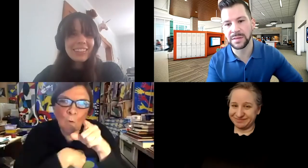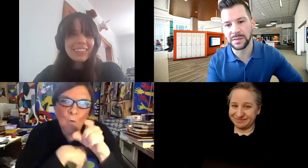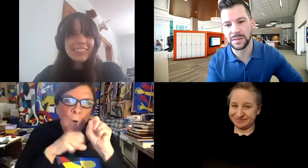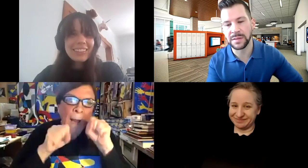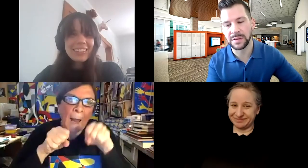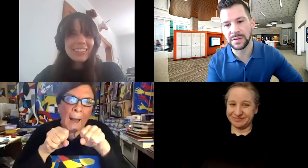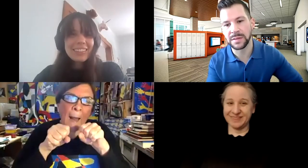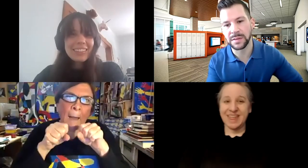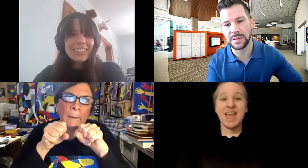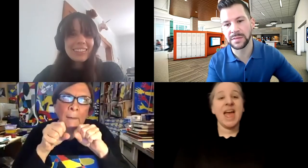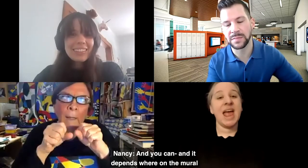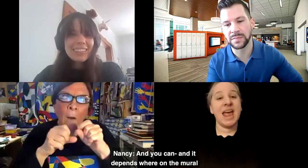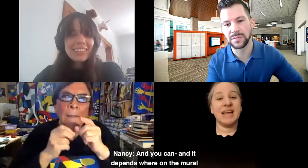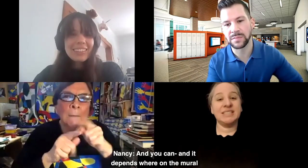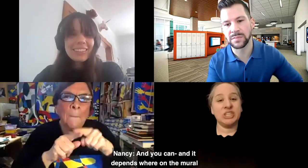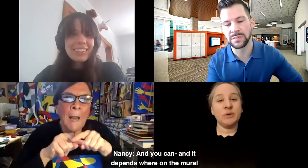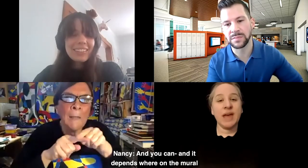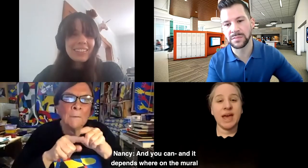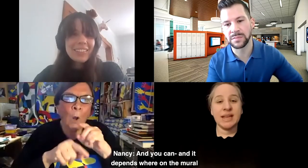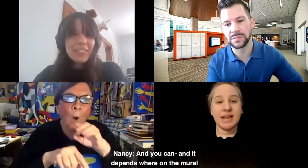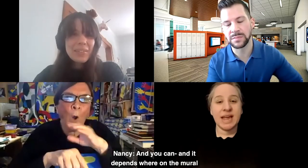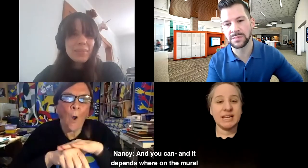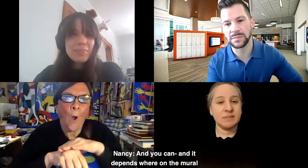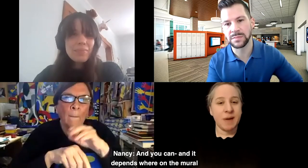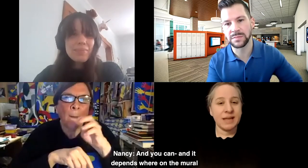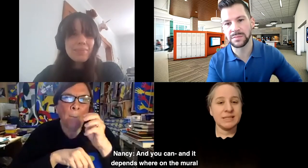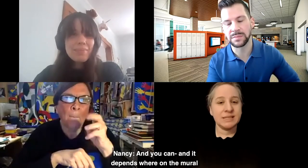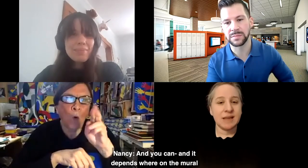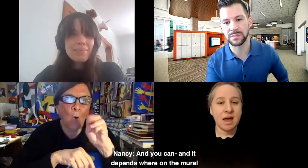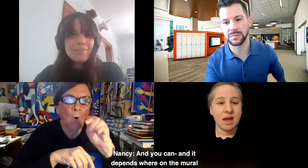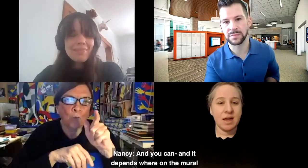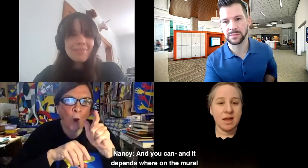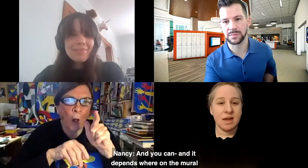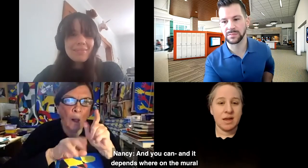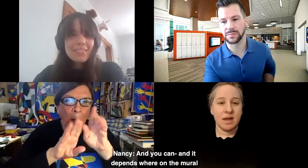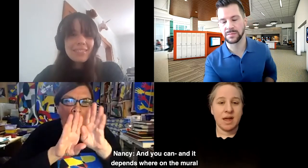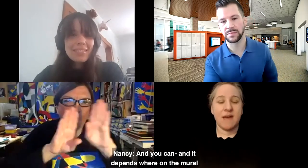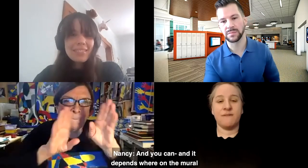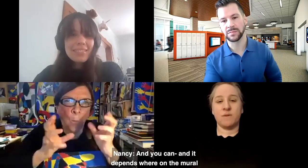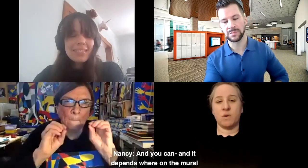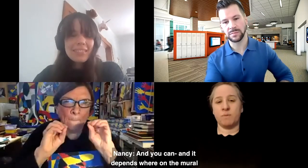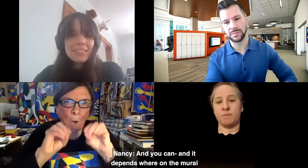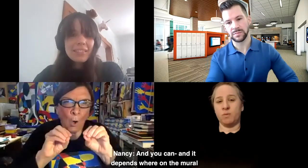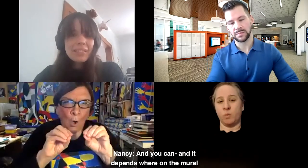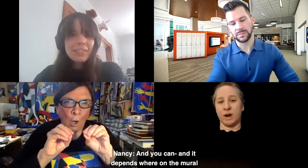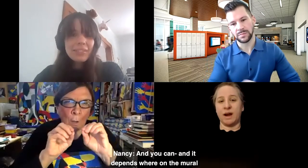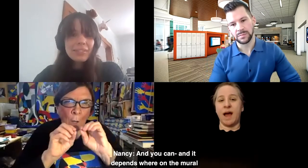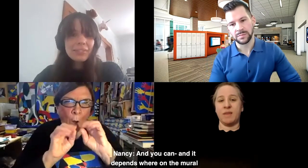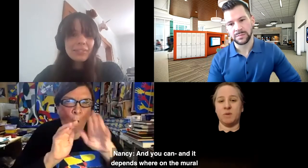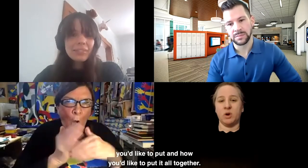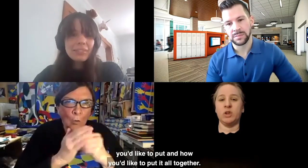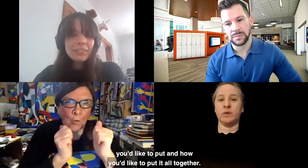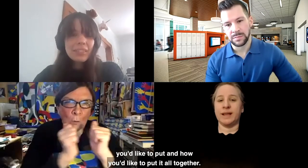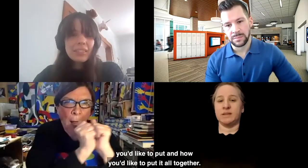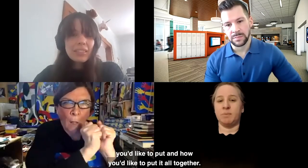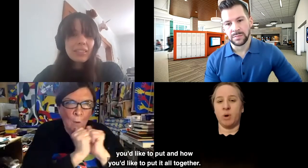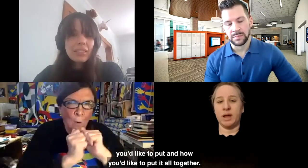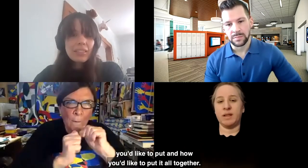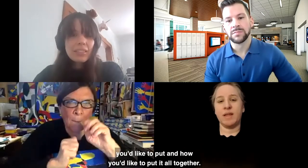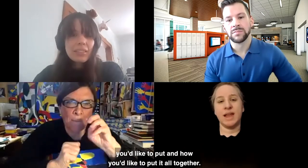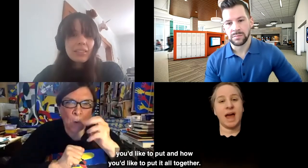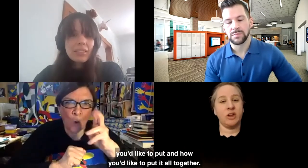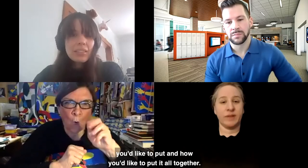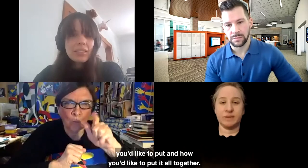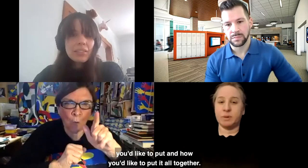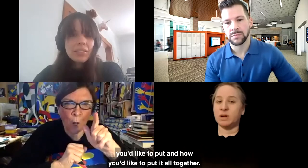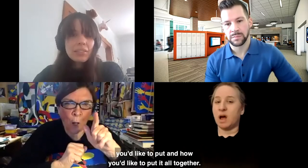Nancy signing. And you can, and it depends where on the mural you'd like to put